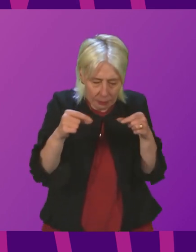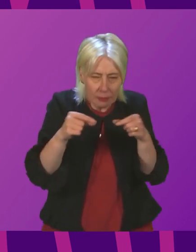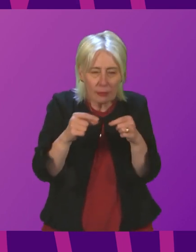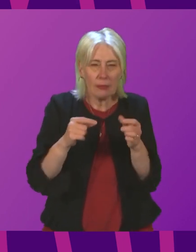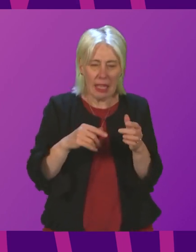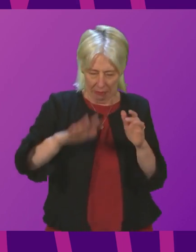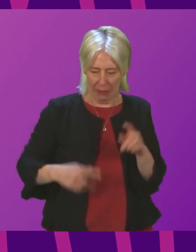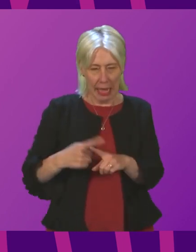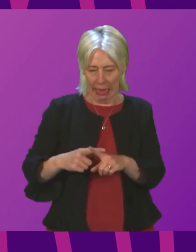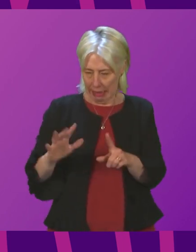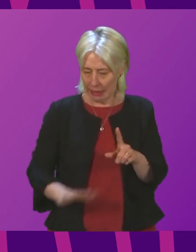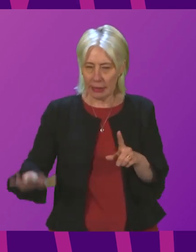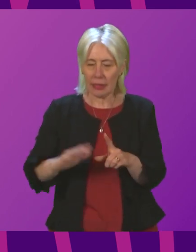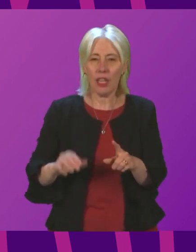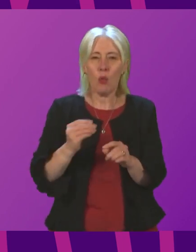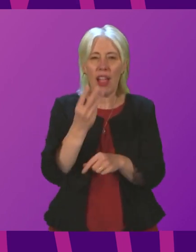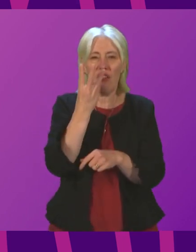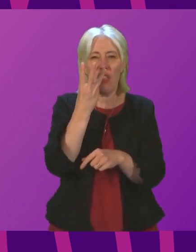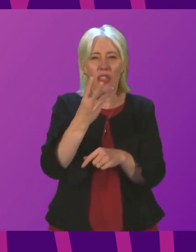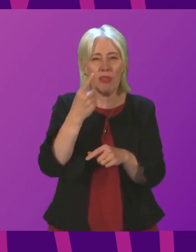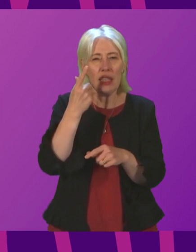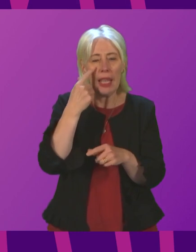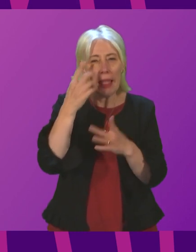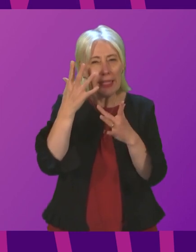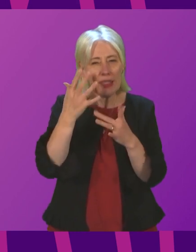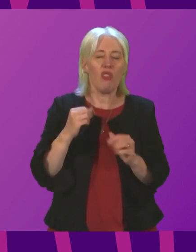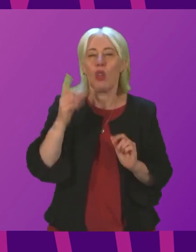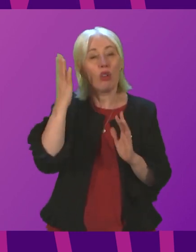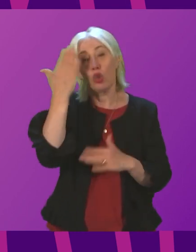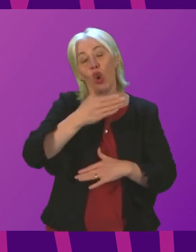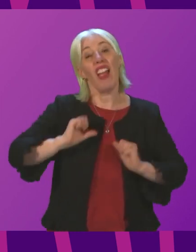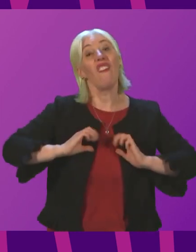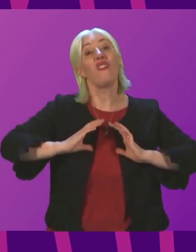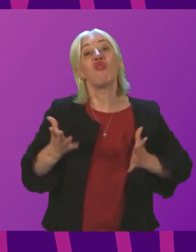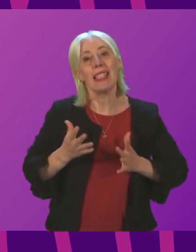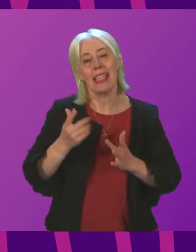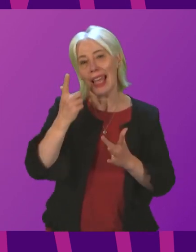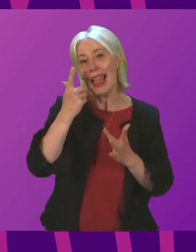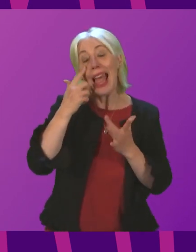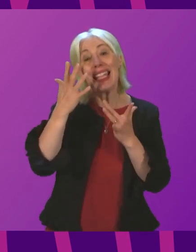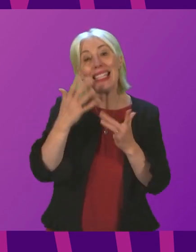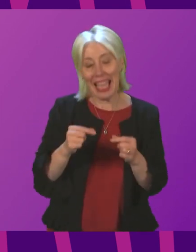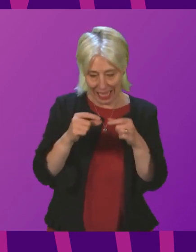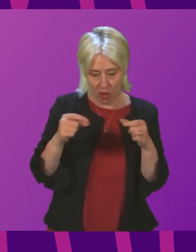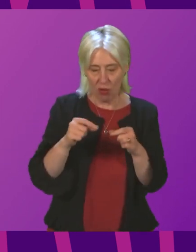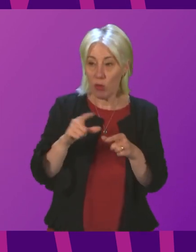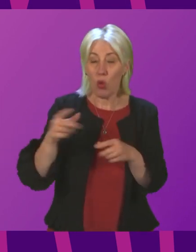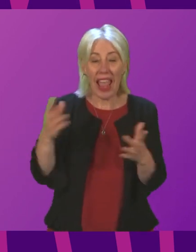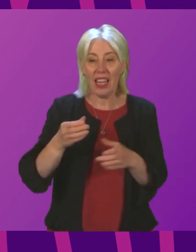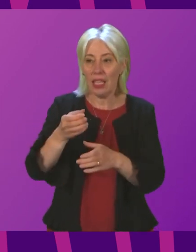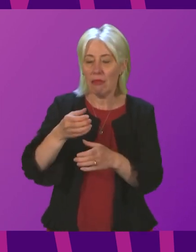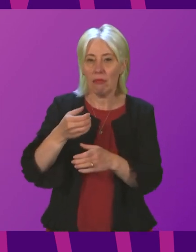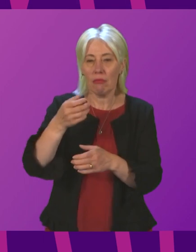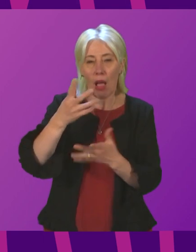provides free test strips for all venues. Is that something that the Government would be prepared to roll out in Scotland